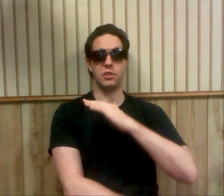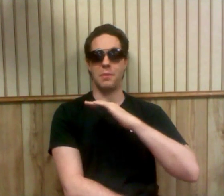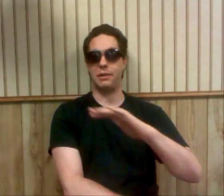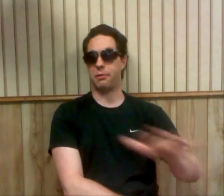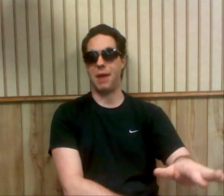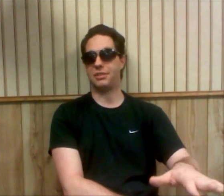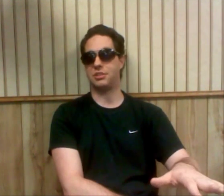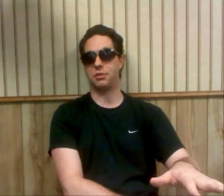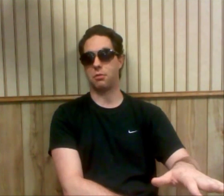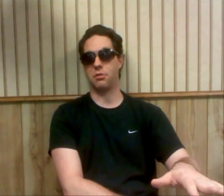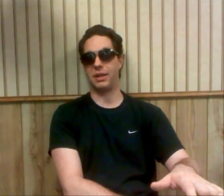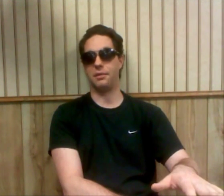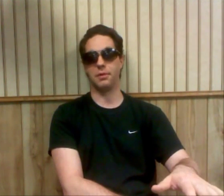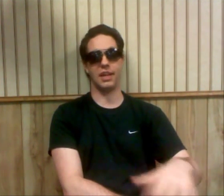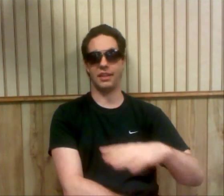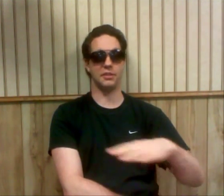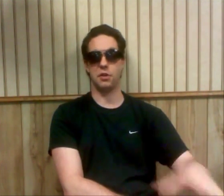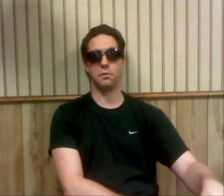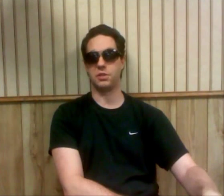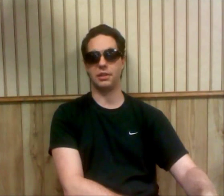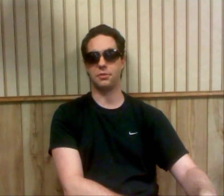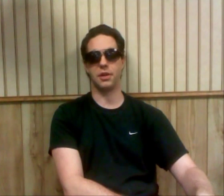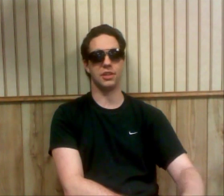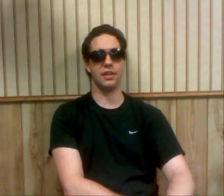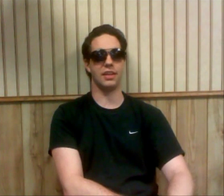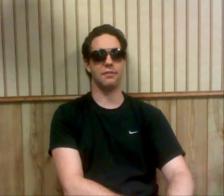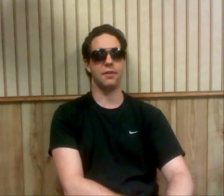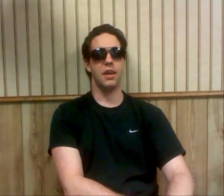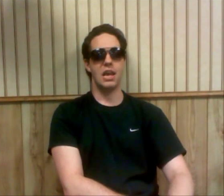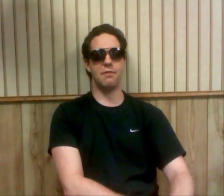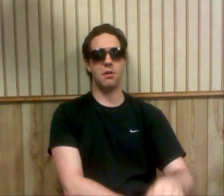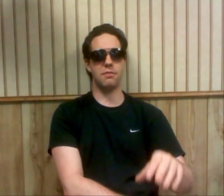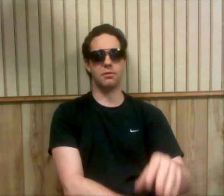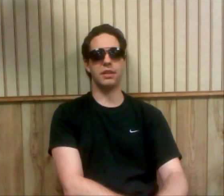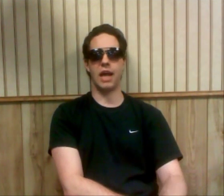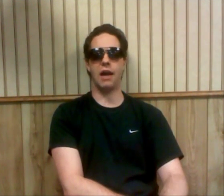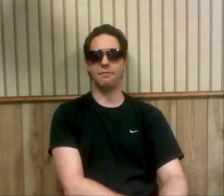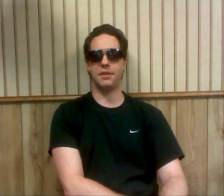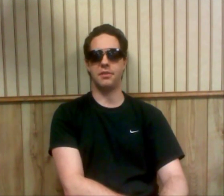so many rematches in a row to begin with I think is oversaturation. I think if you have a really hot feud